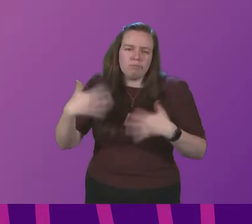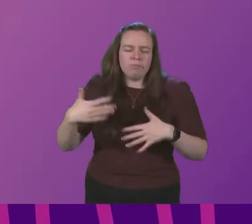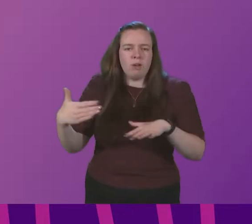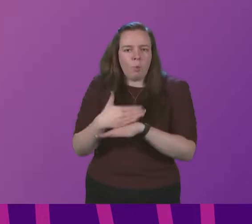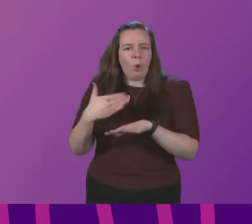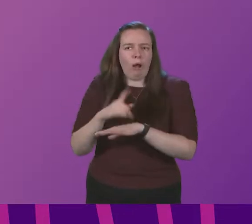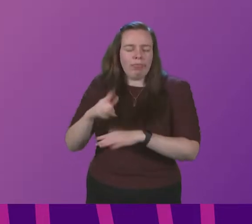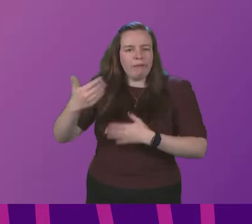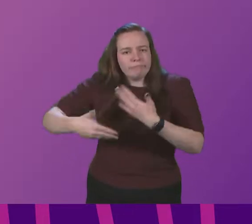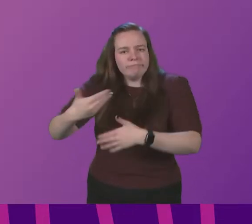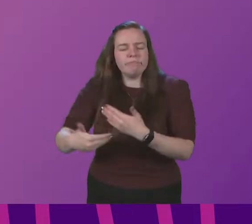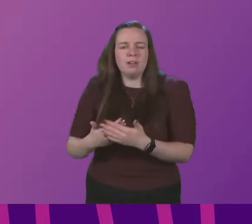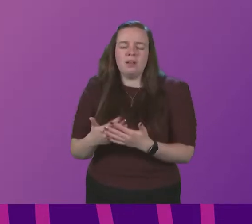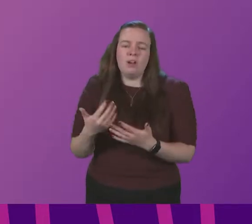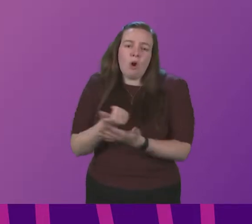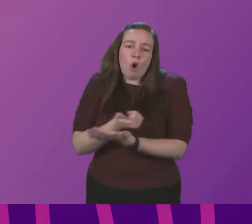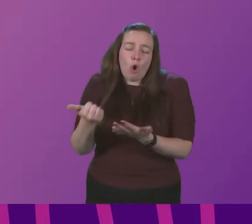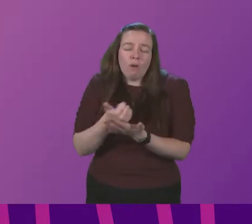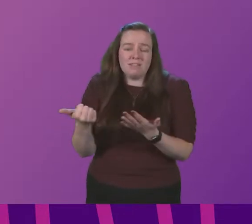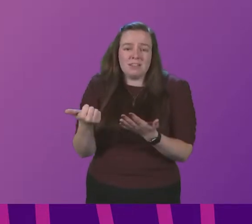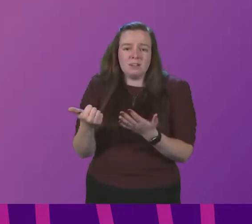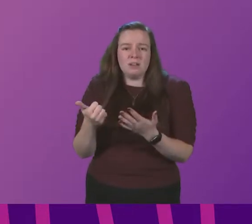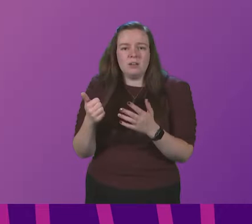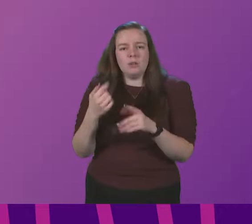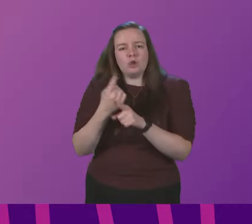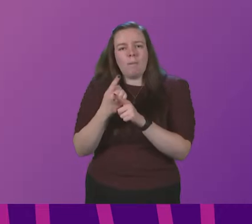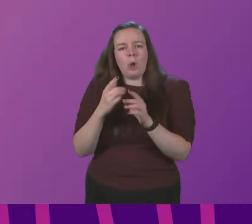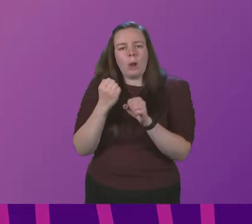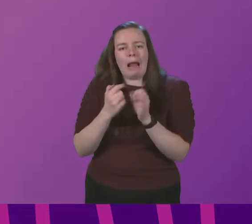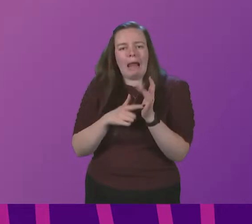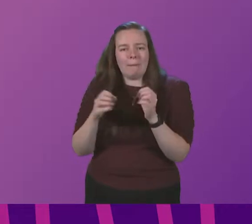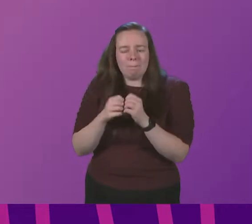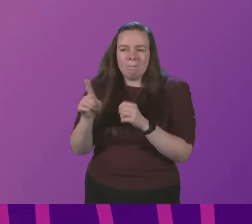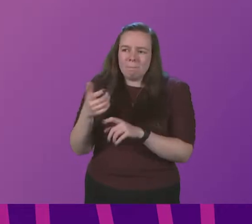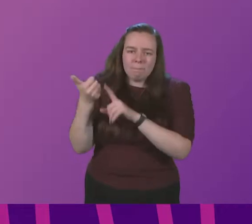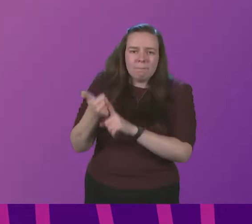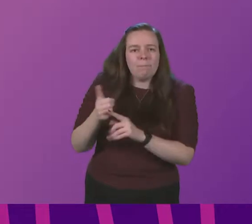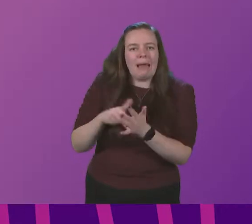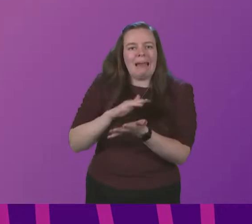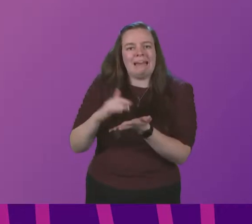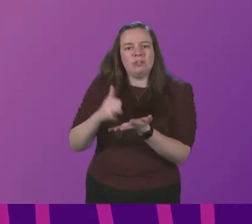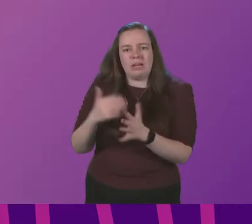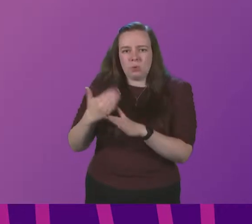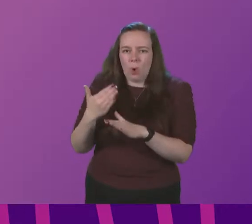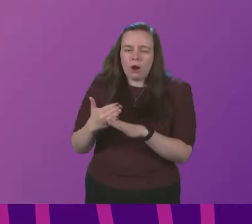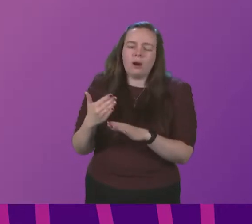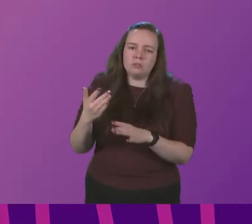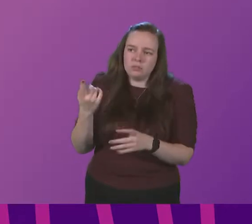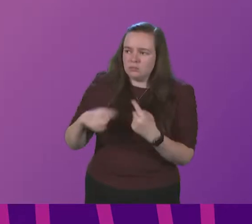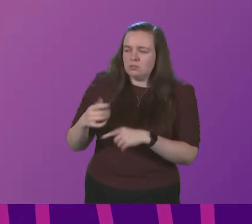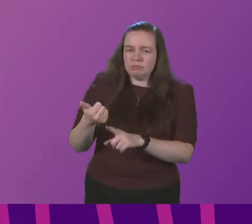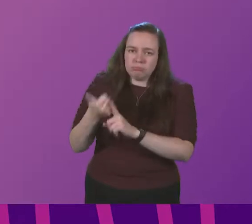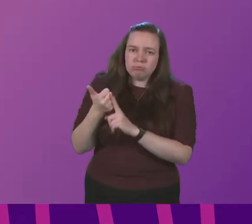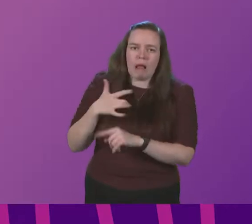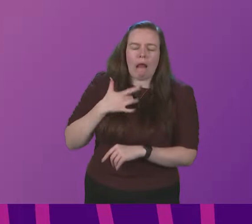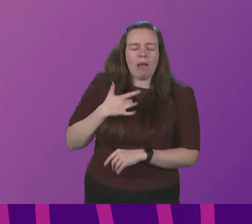they are doing it is often glib that we talk about the contribution NHS workers make to all of our lives but right